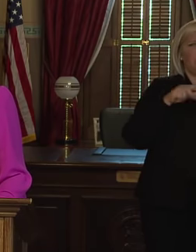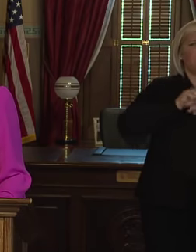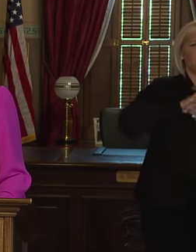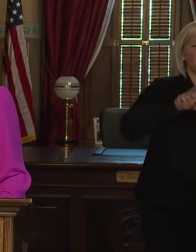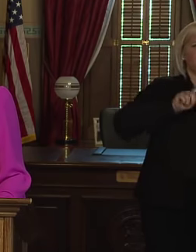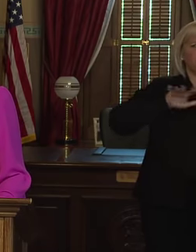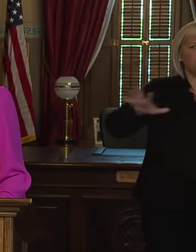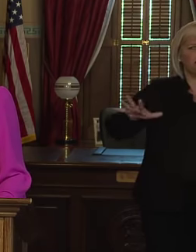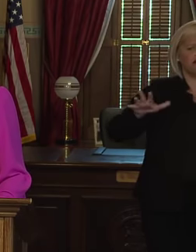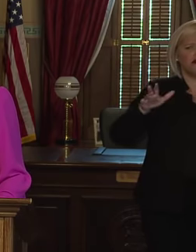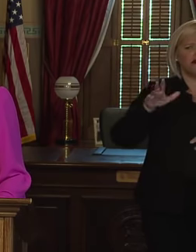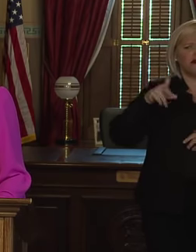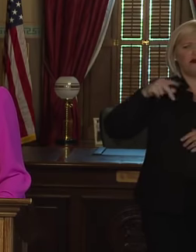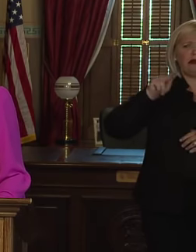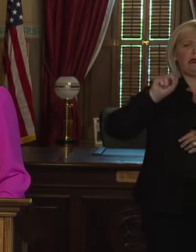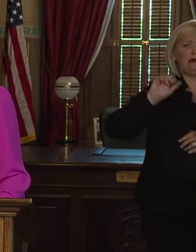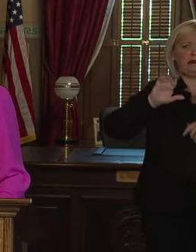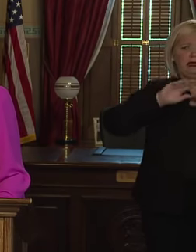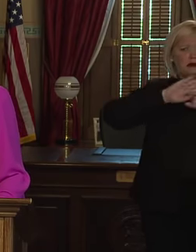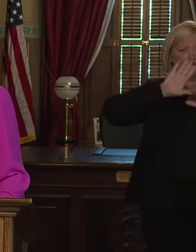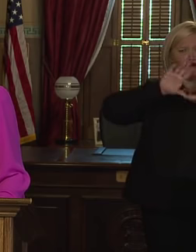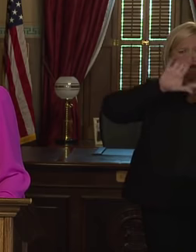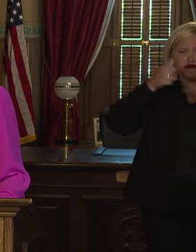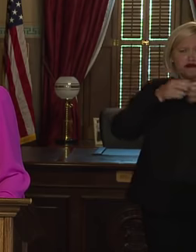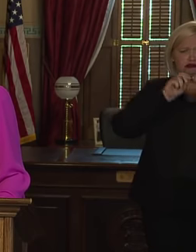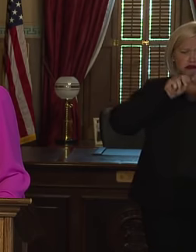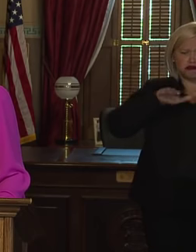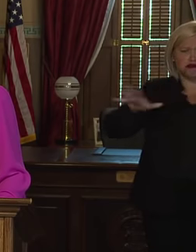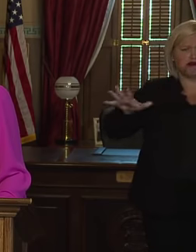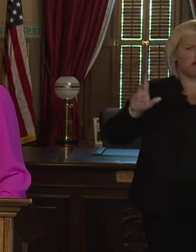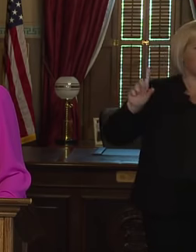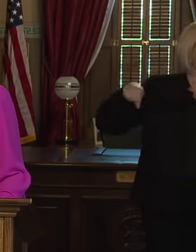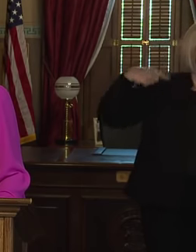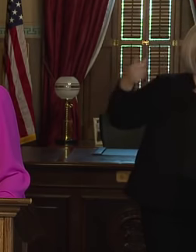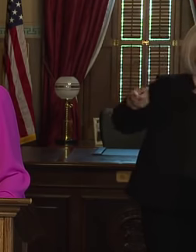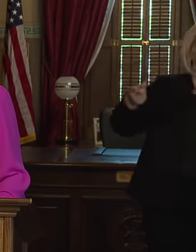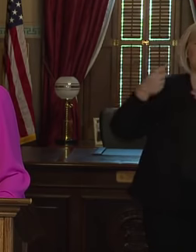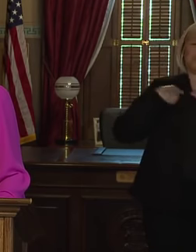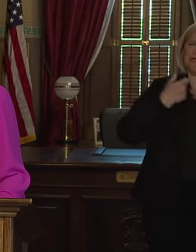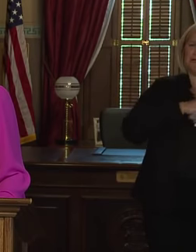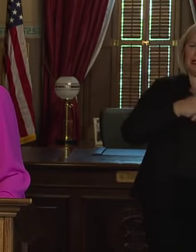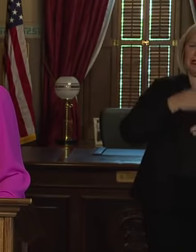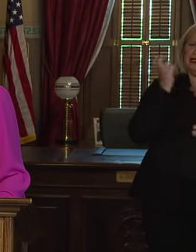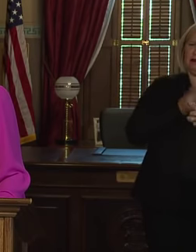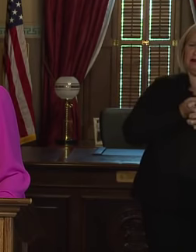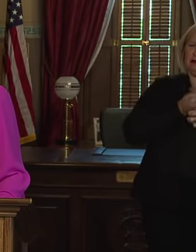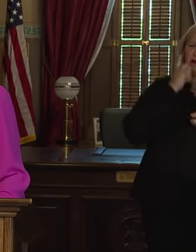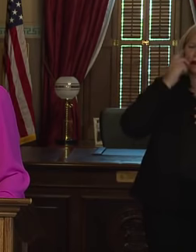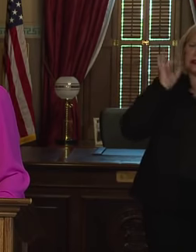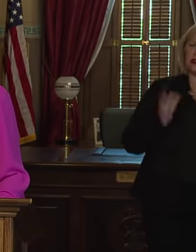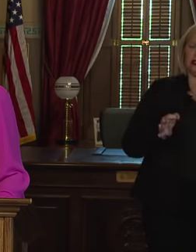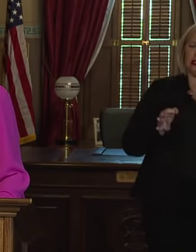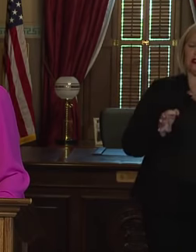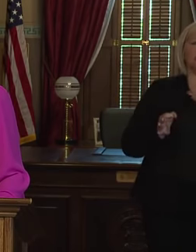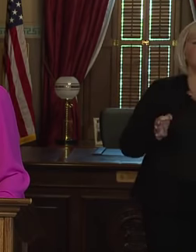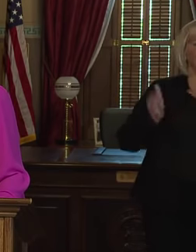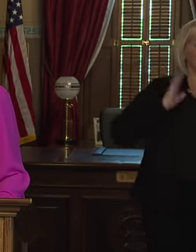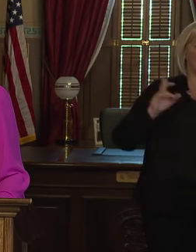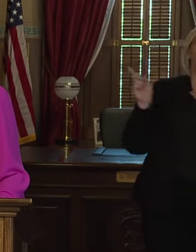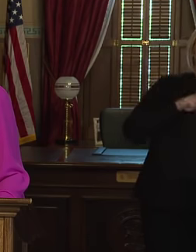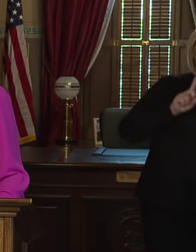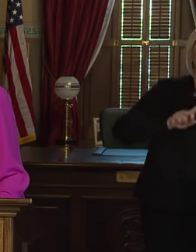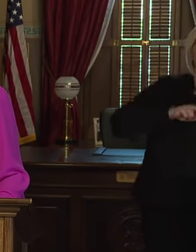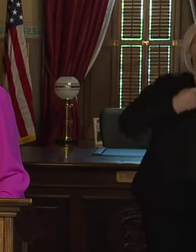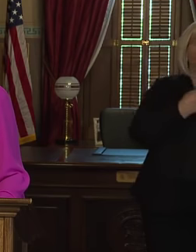For the past seven months, I've been making the tough decisions that took us from a state with the third highest number of